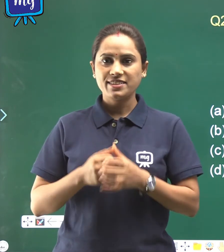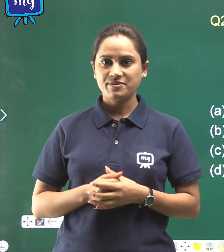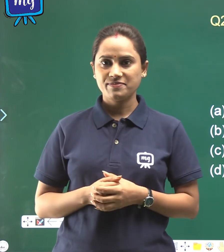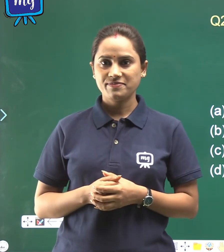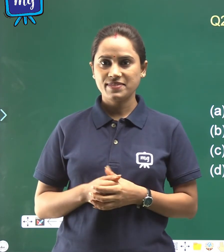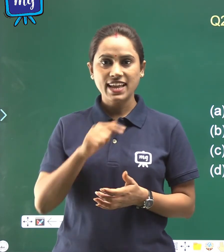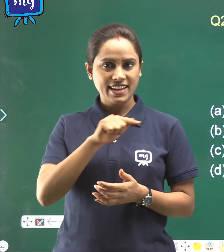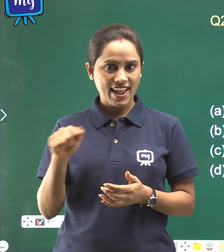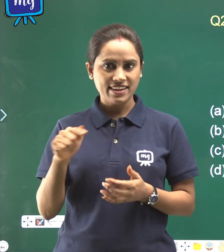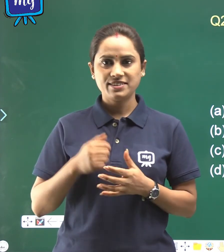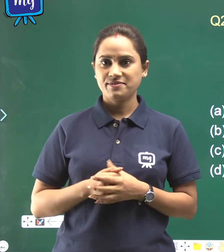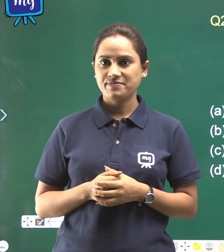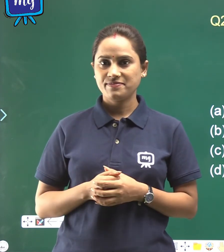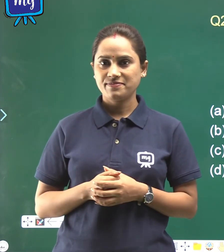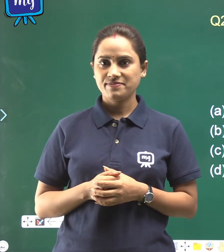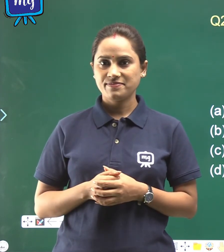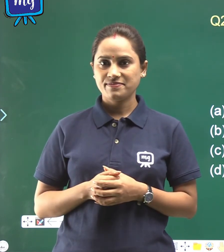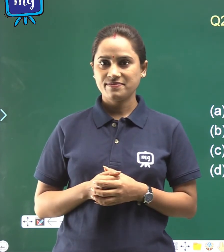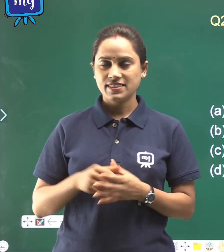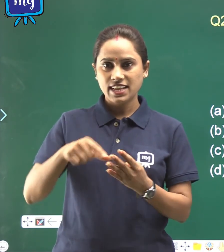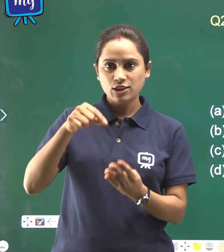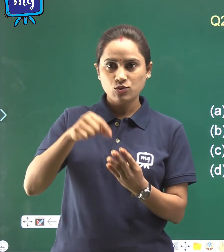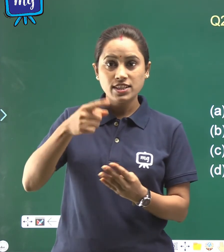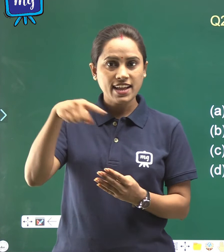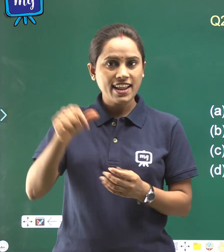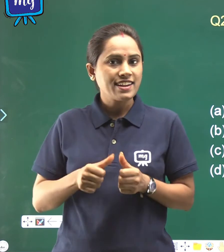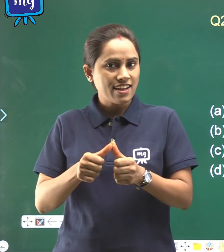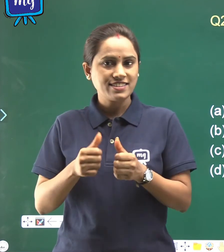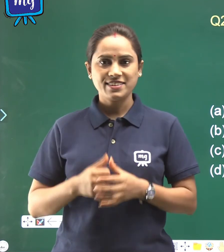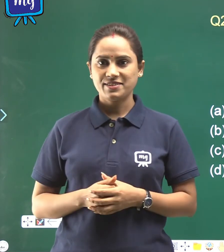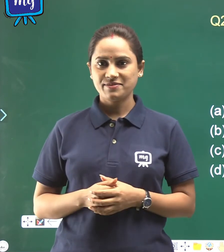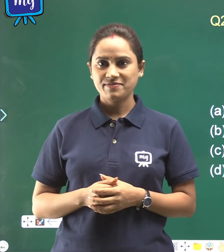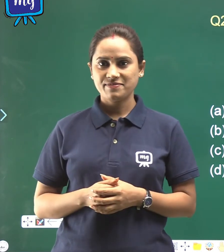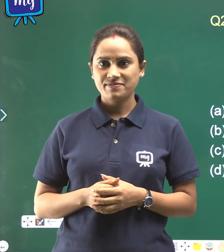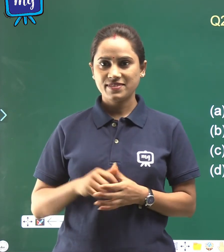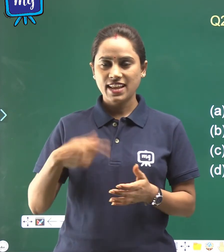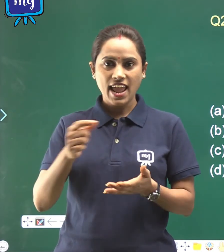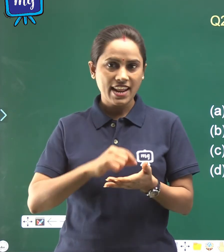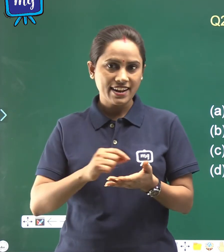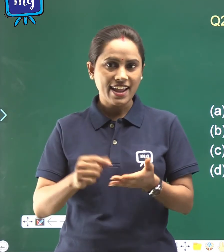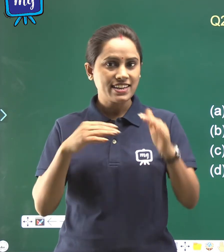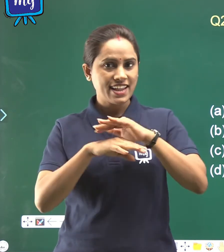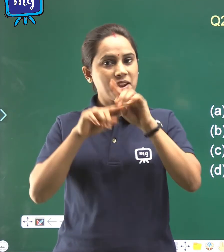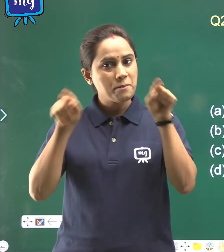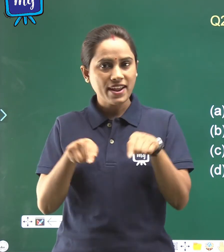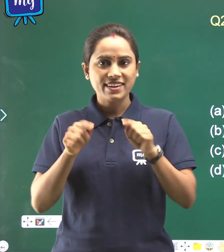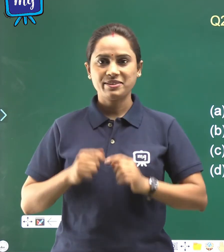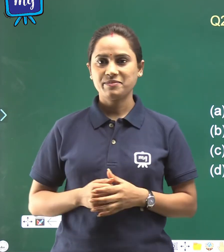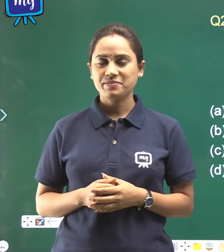dash. Choose the correct answer and write in bracket.